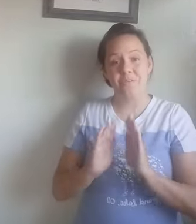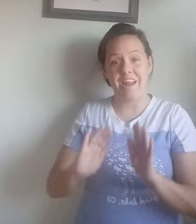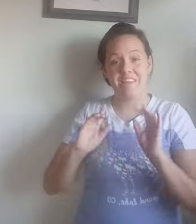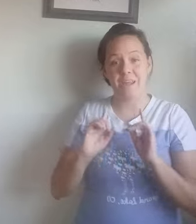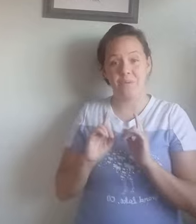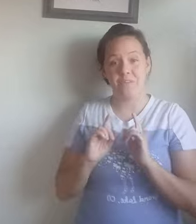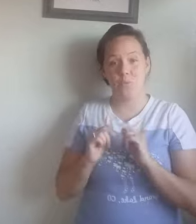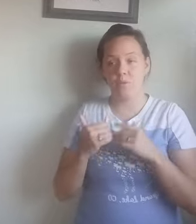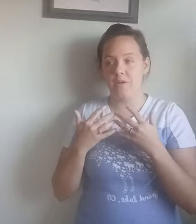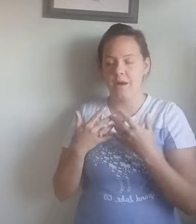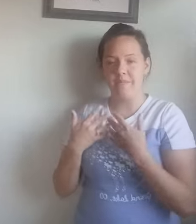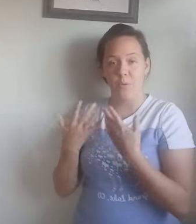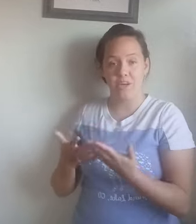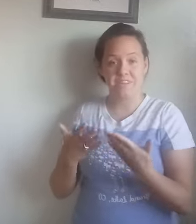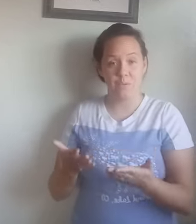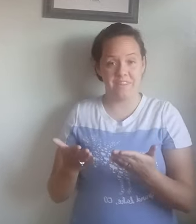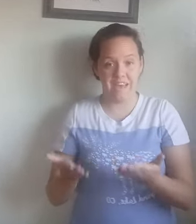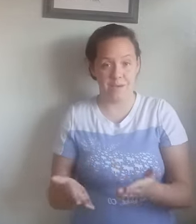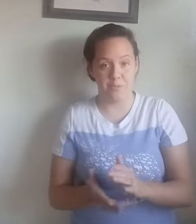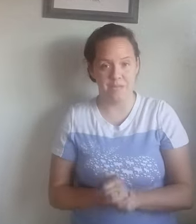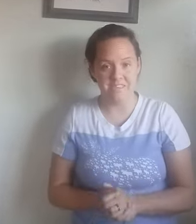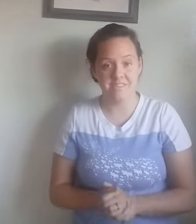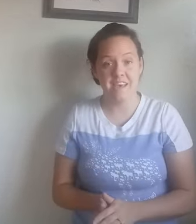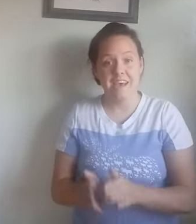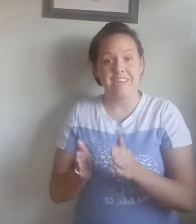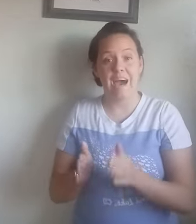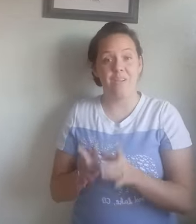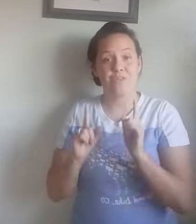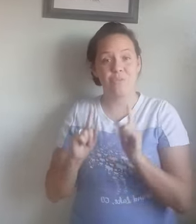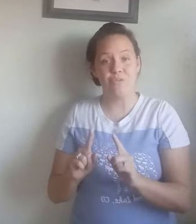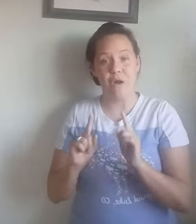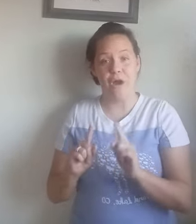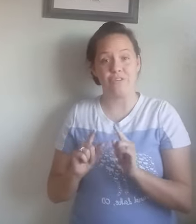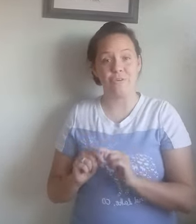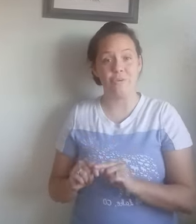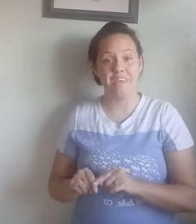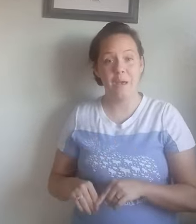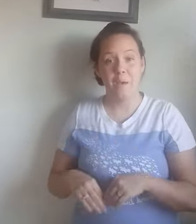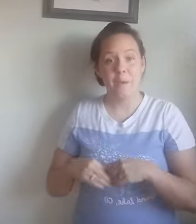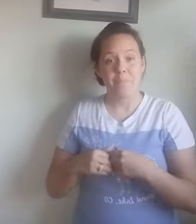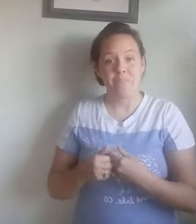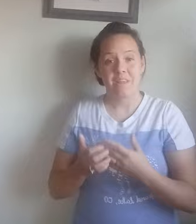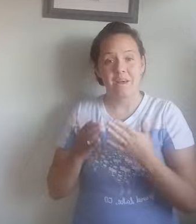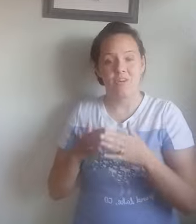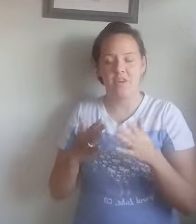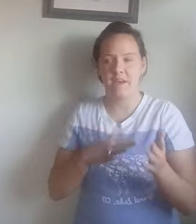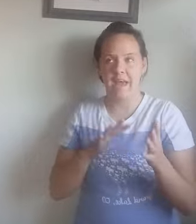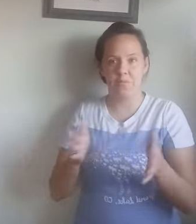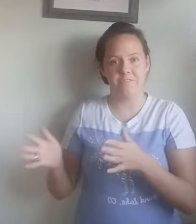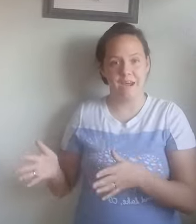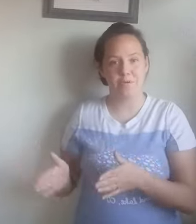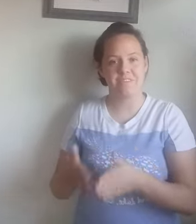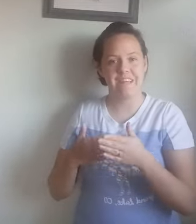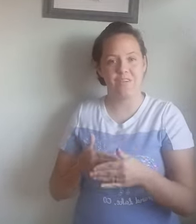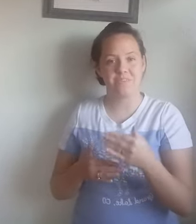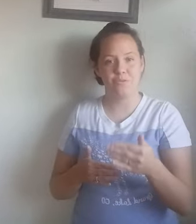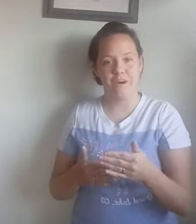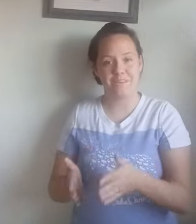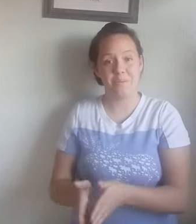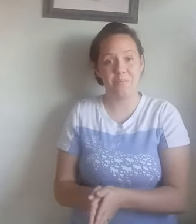that is done. Um, now we are done with the animal blends. Now let's move on to the, or the animal fibers. Now let's move on to the